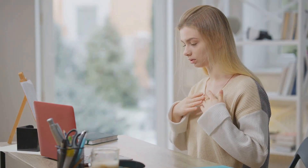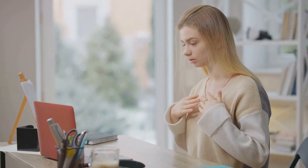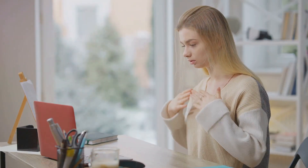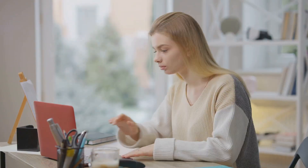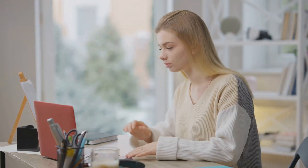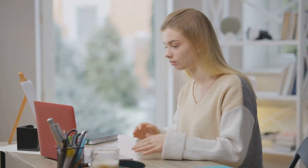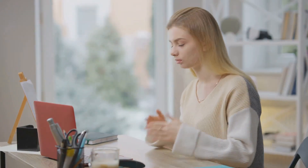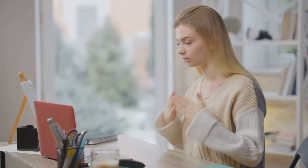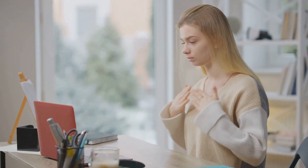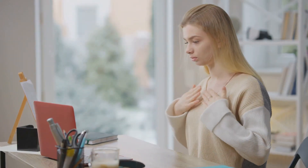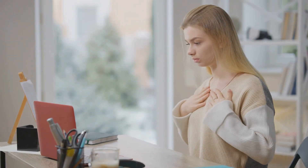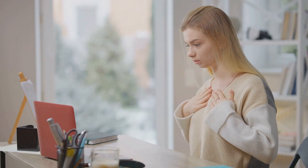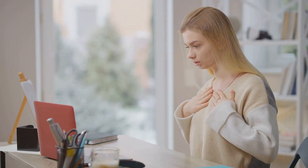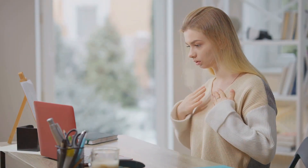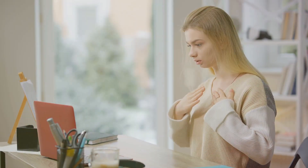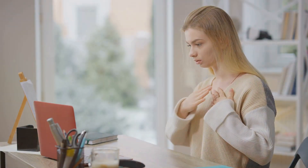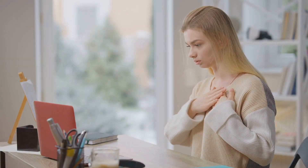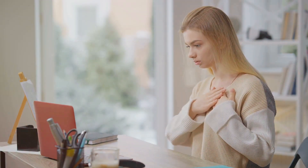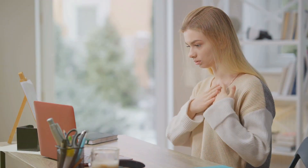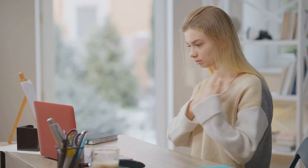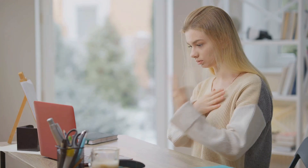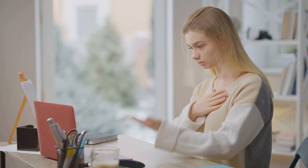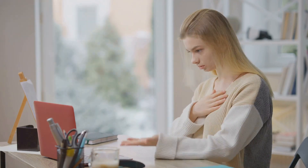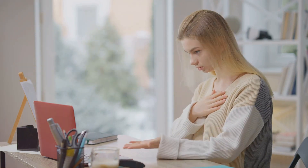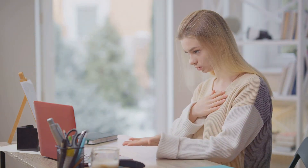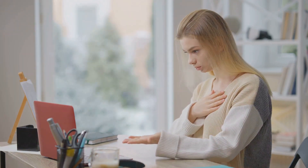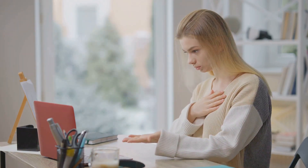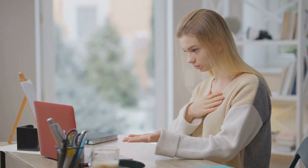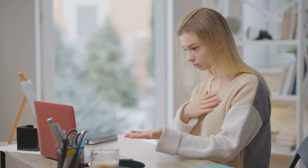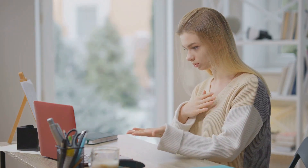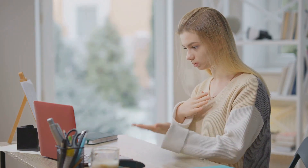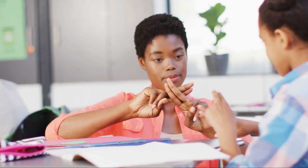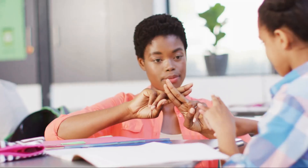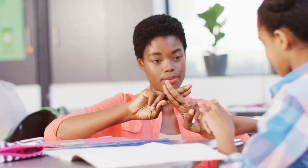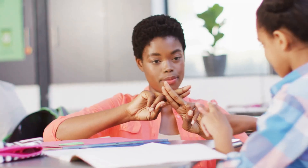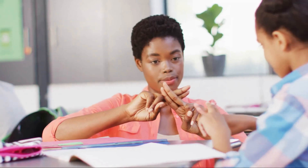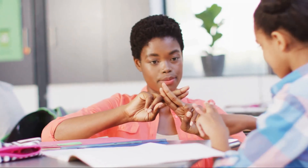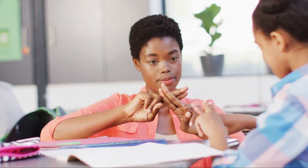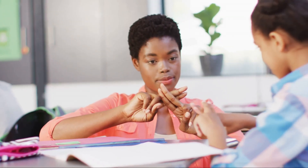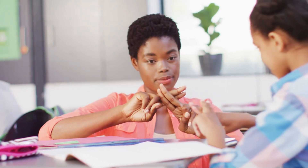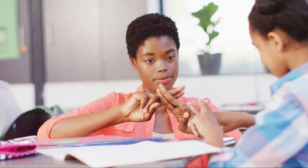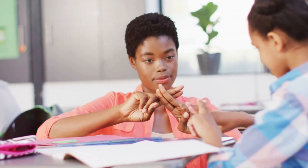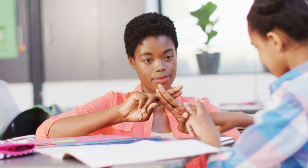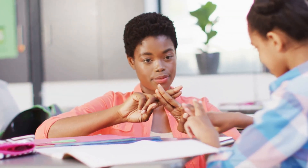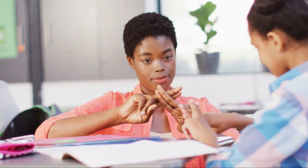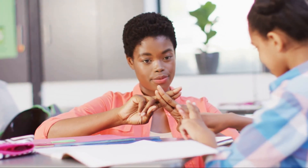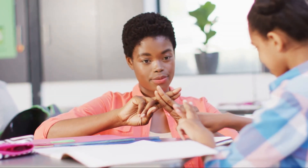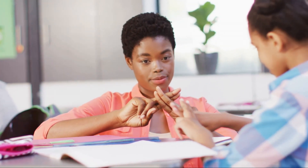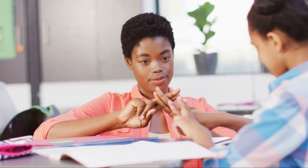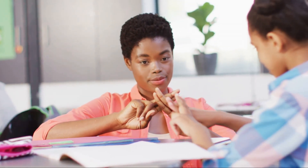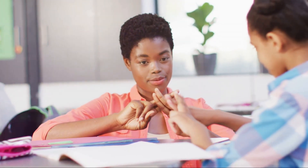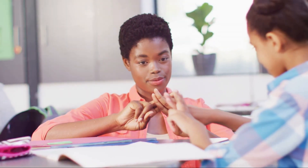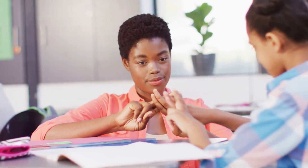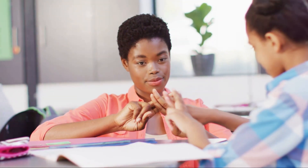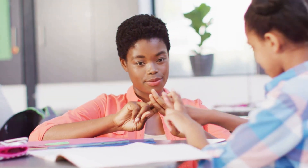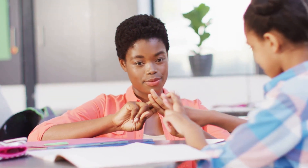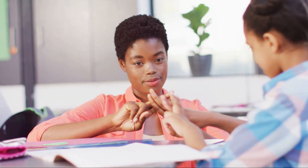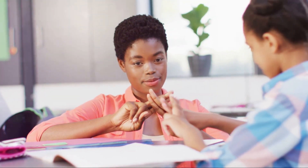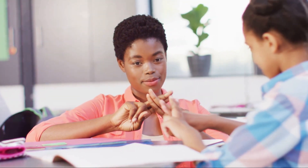These programs offered through colleges provide two to four years years of intense training. Imagine spending years honing